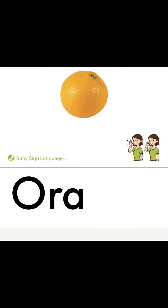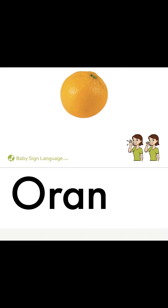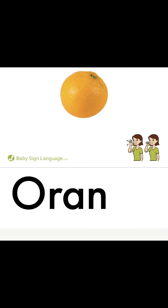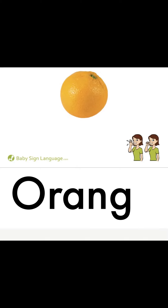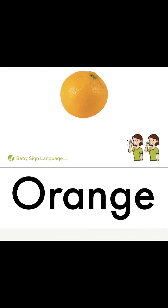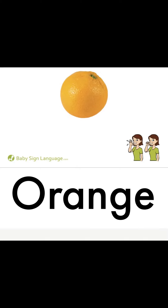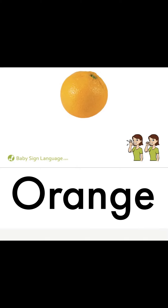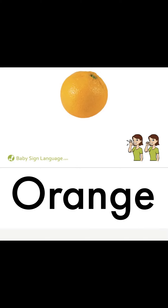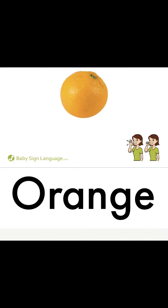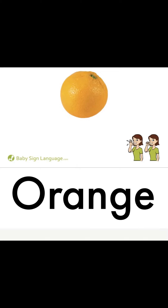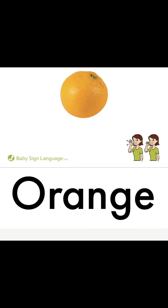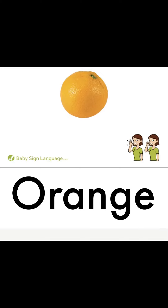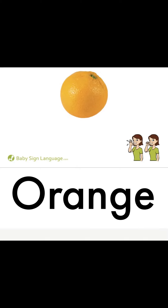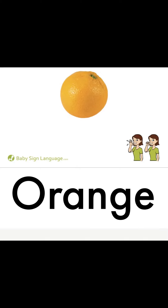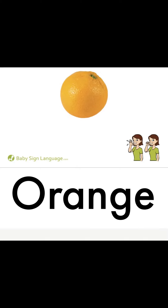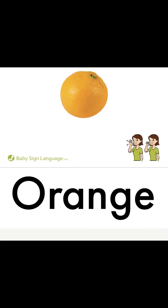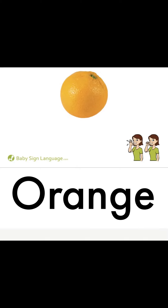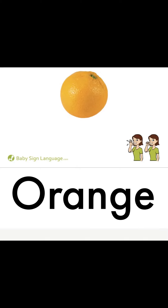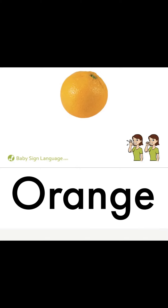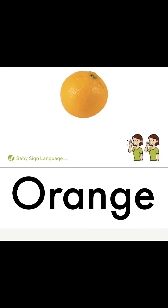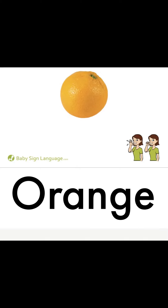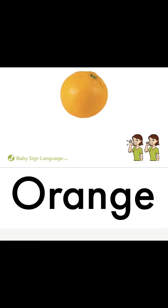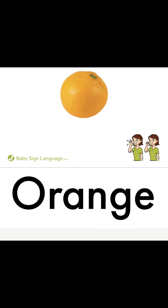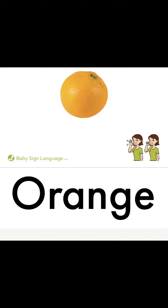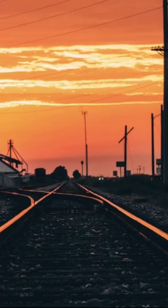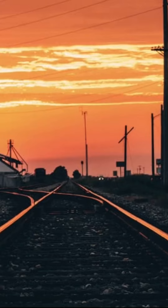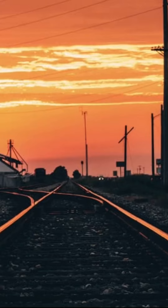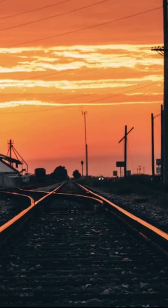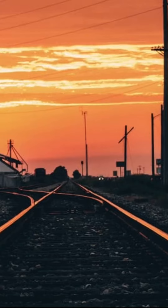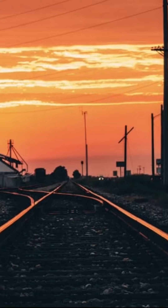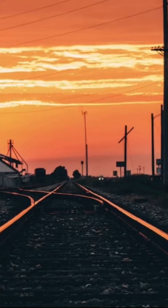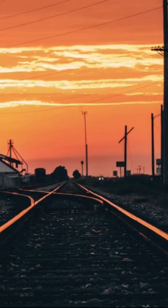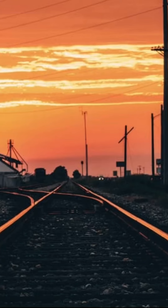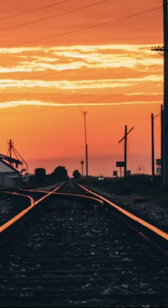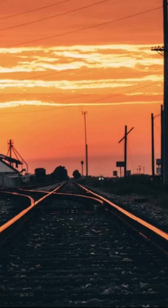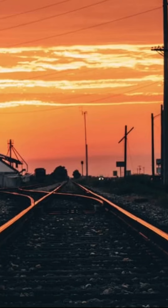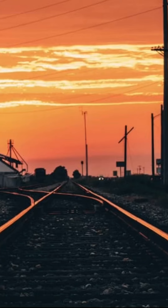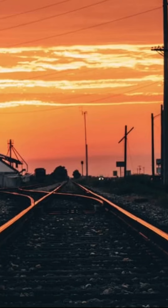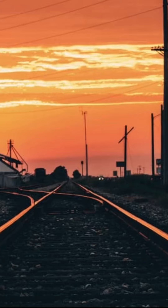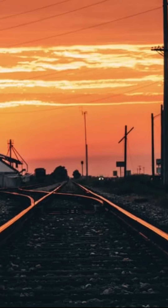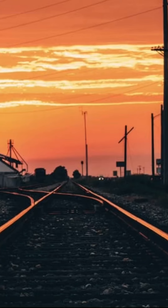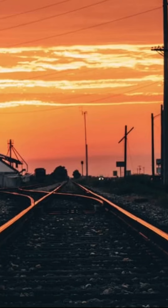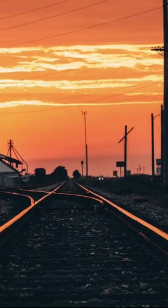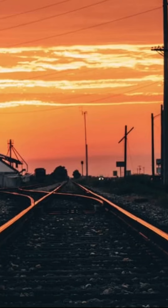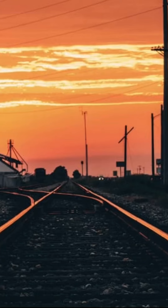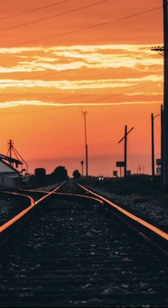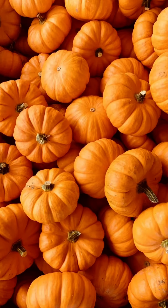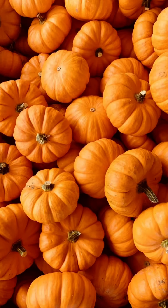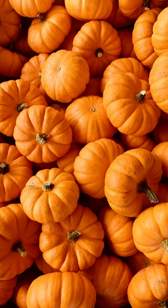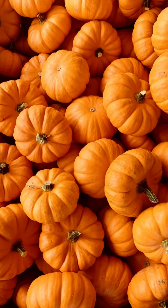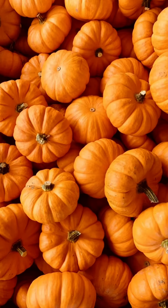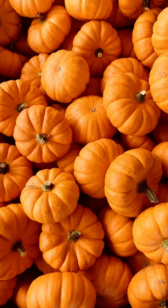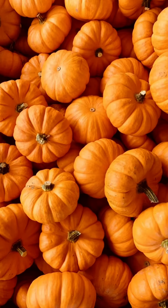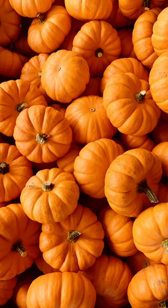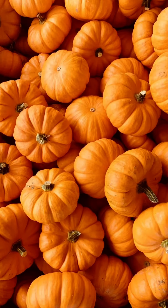you do I'm the color orange of a sunset. And a pumpkin.